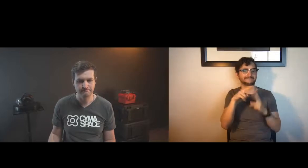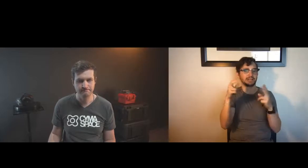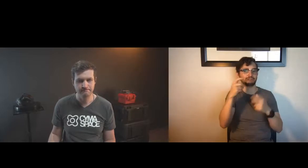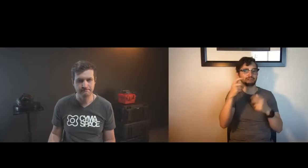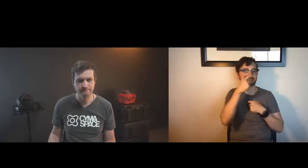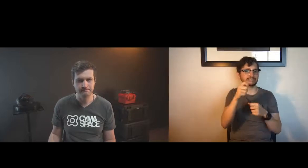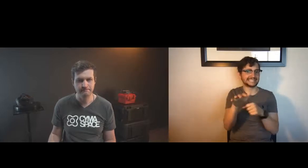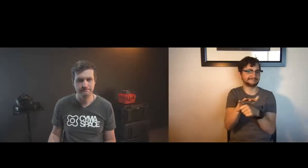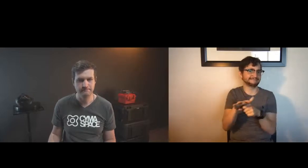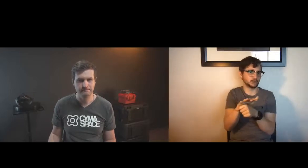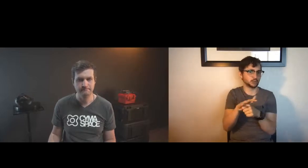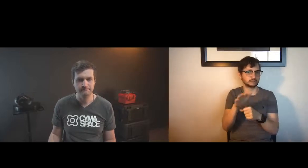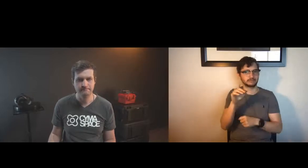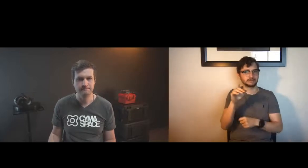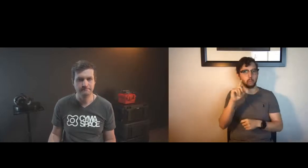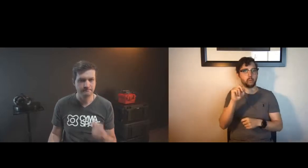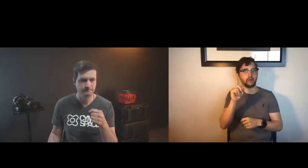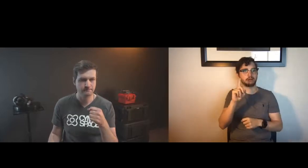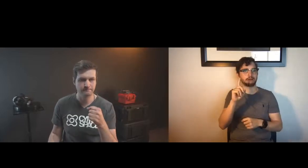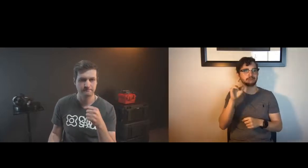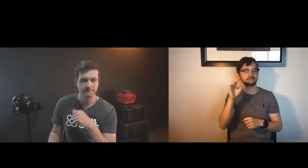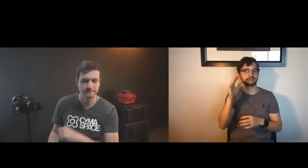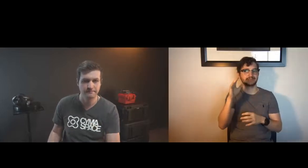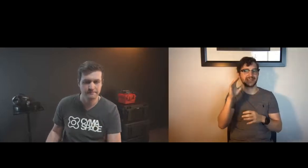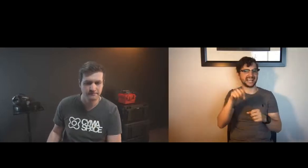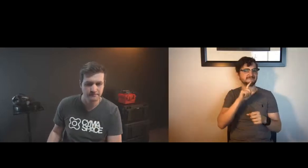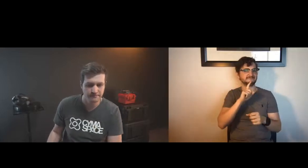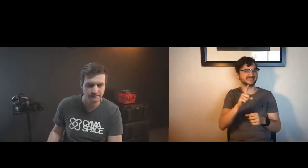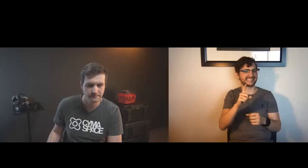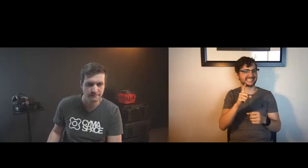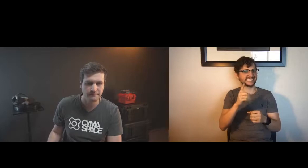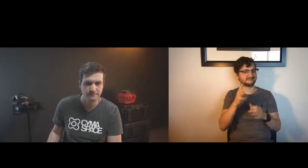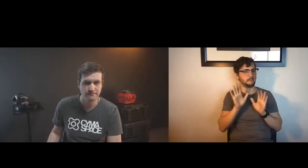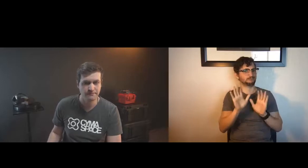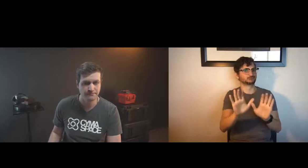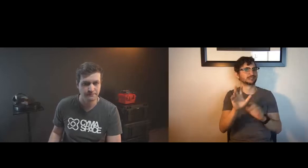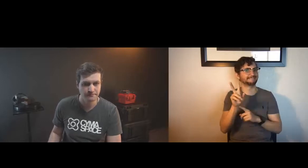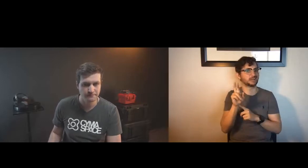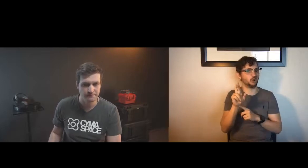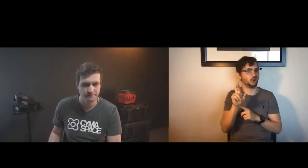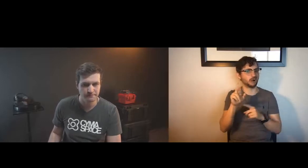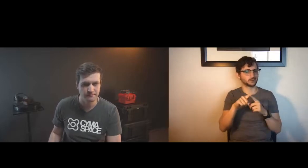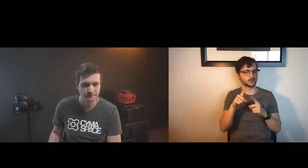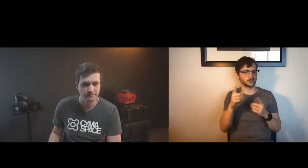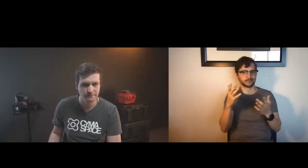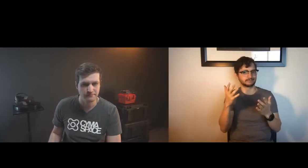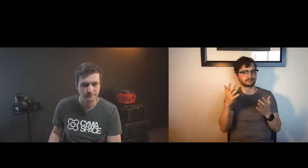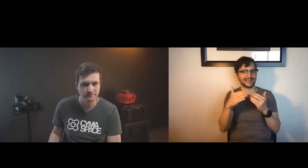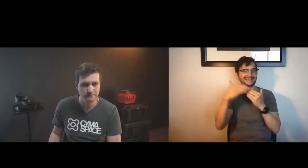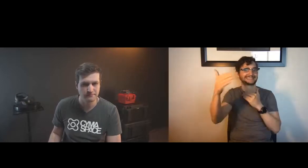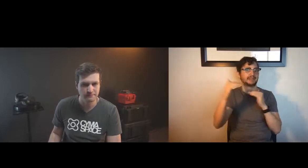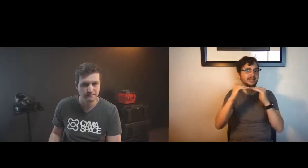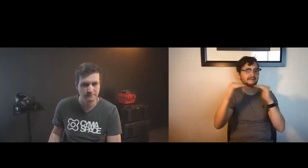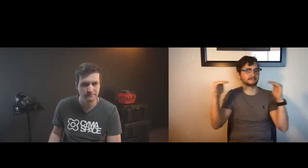right i think that the point about artificial intelligence also relates to it what i think is a very interesting field